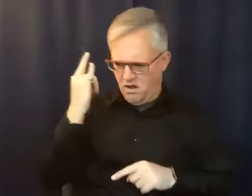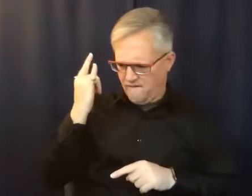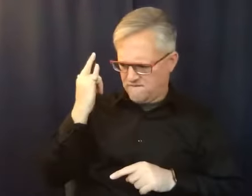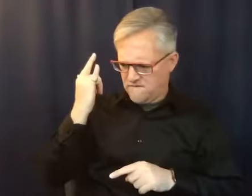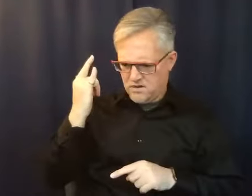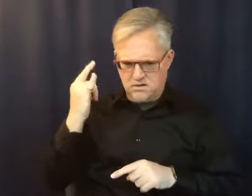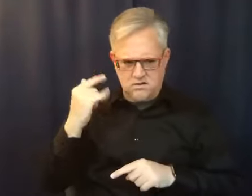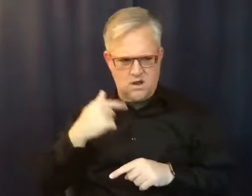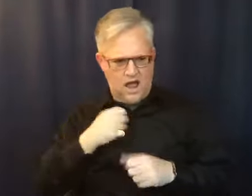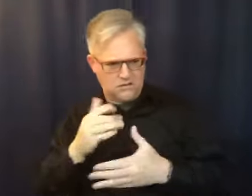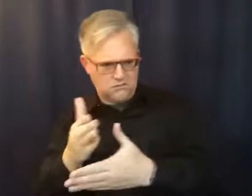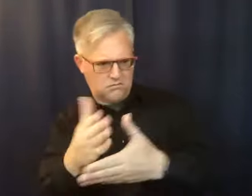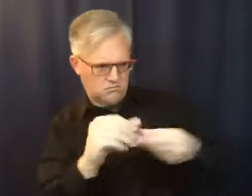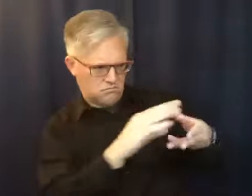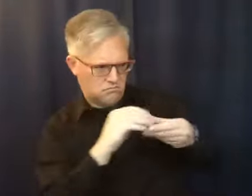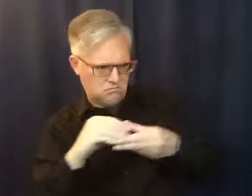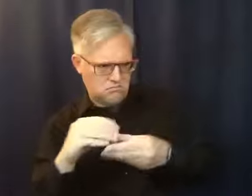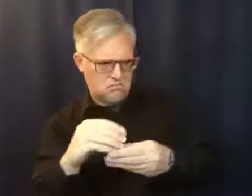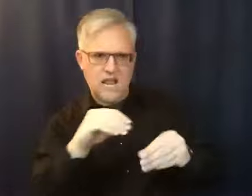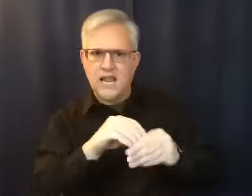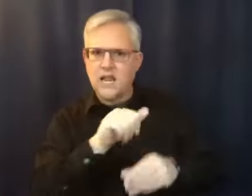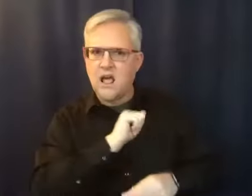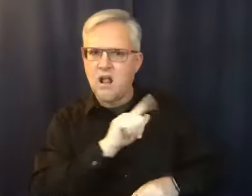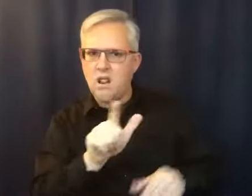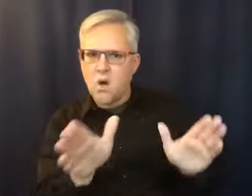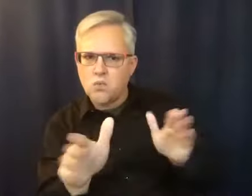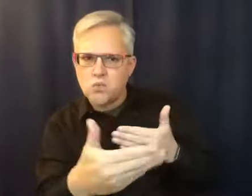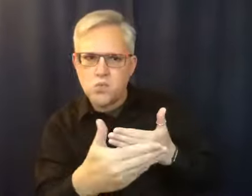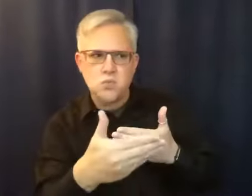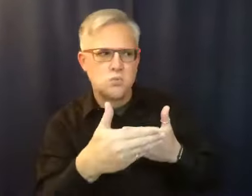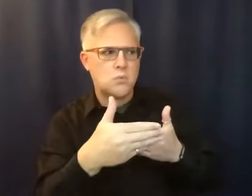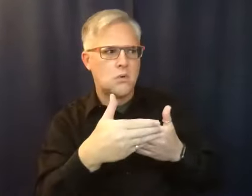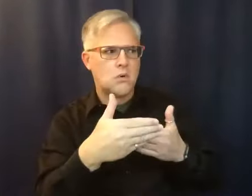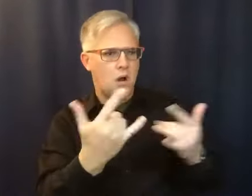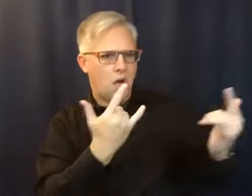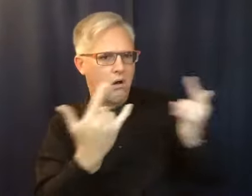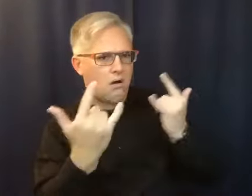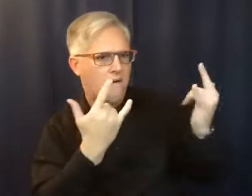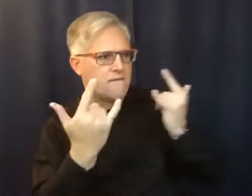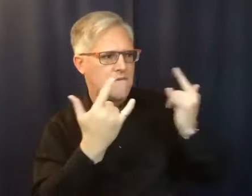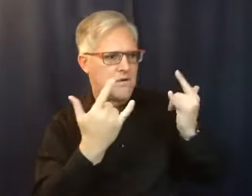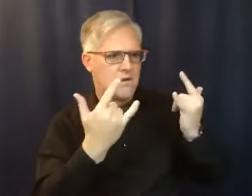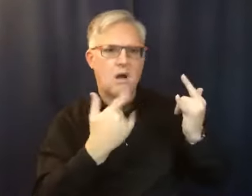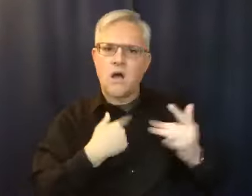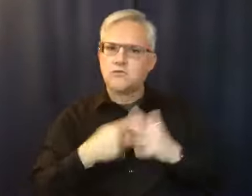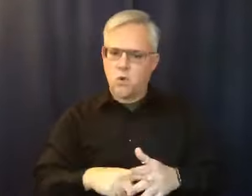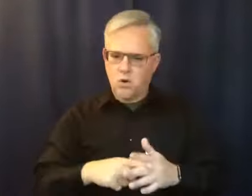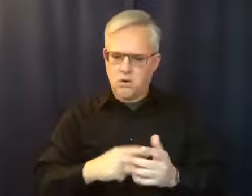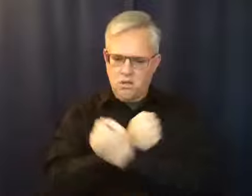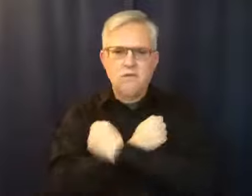myself. I could go back and get little Dawn who had felt abused. I could go back and get pregnant Dawn and love her